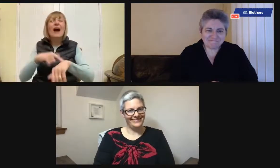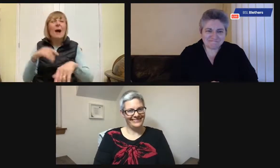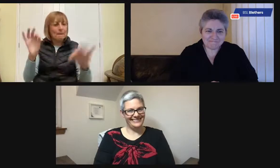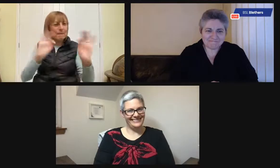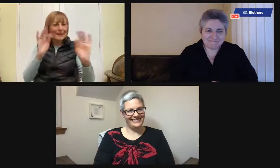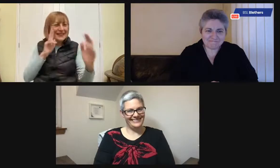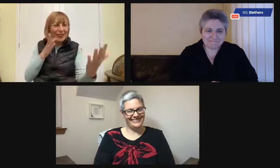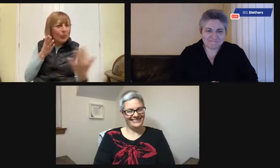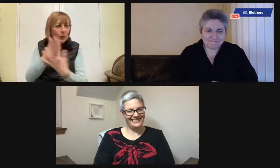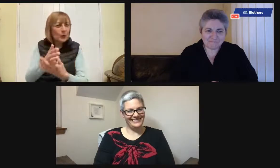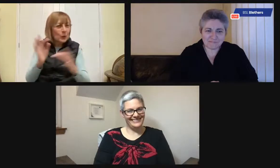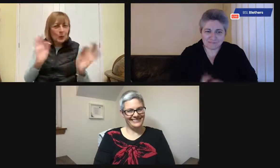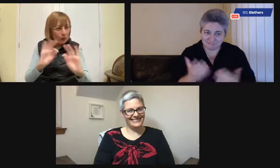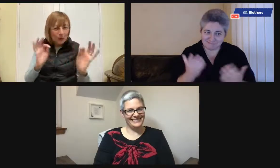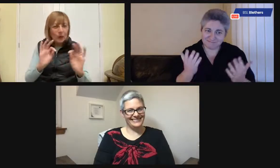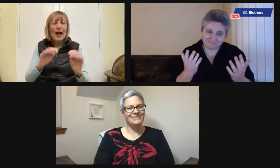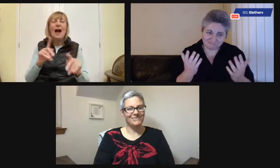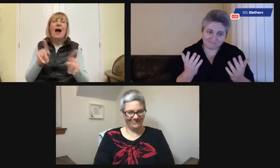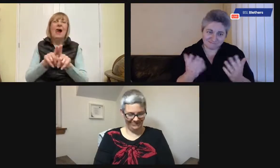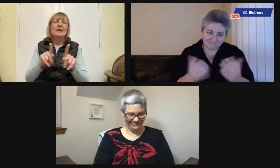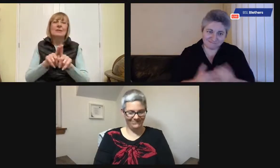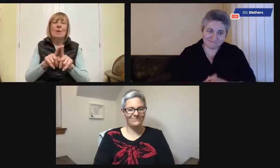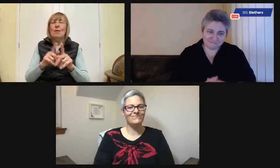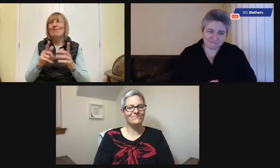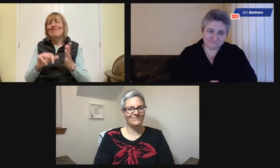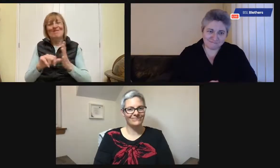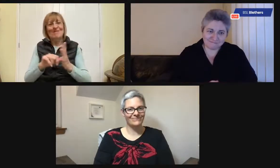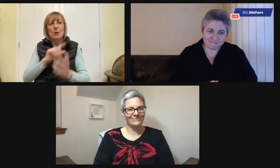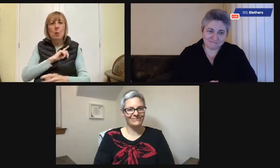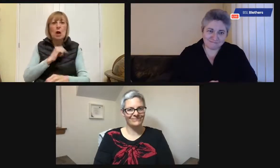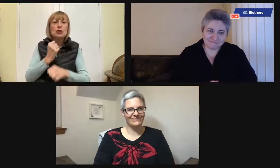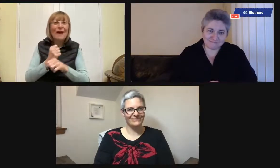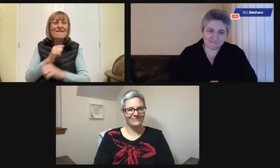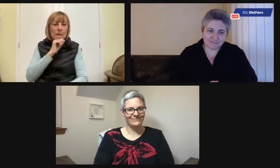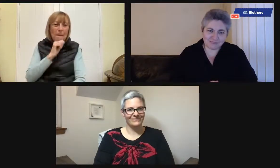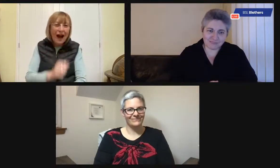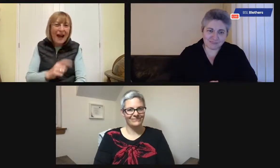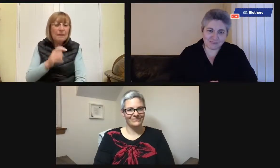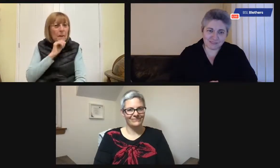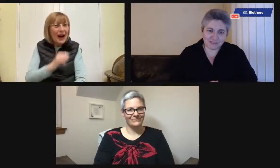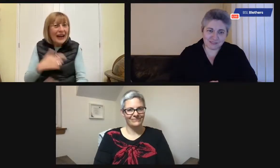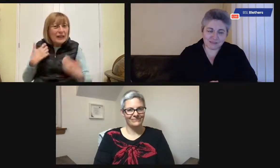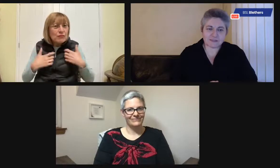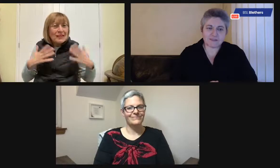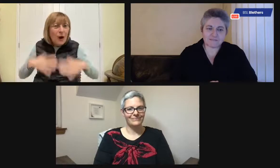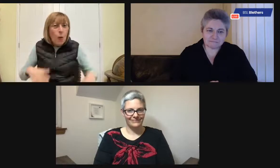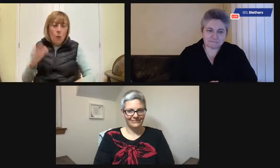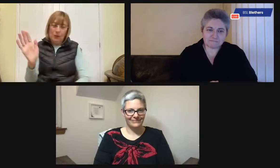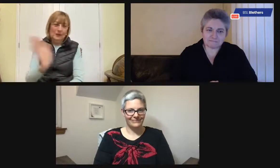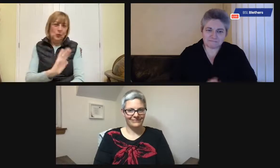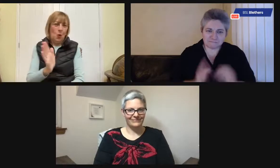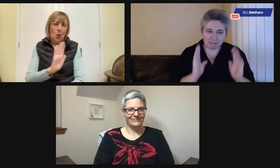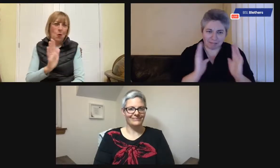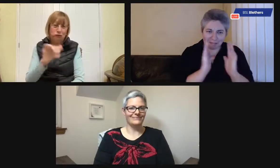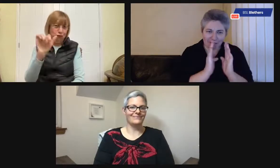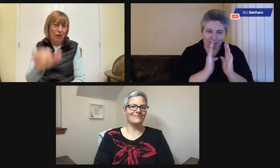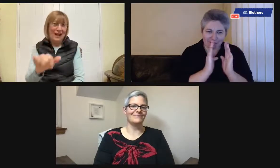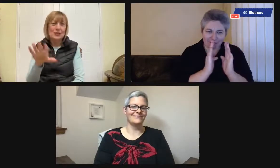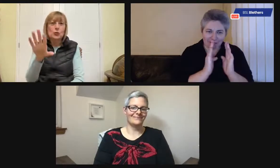had so many clothes. And they didn't have see-through wardrobes back in the day. And it was difficult because Geoff was